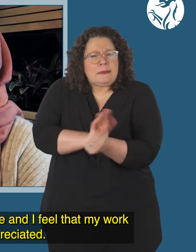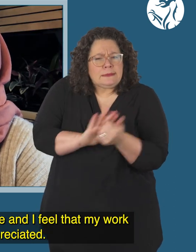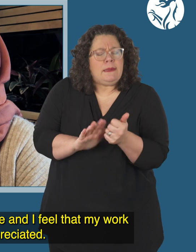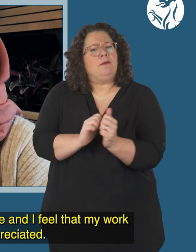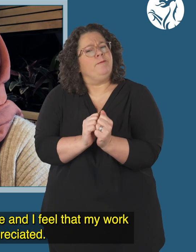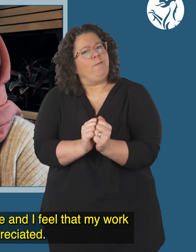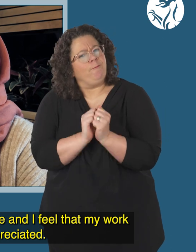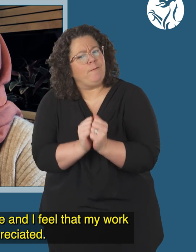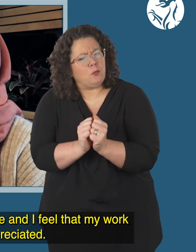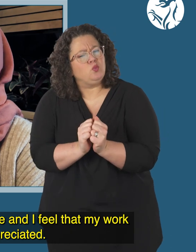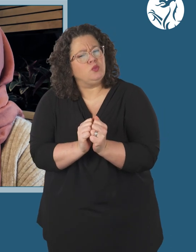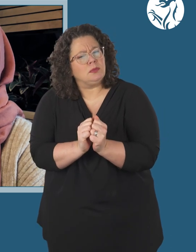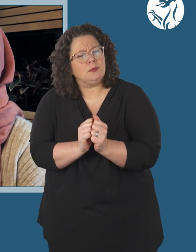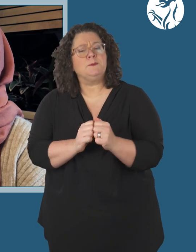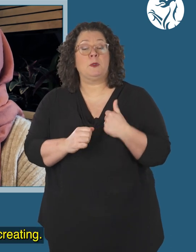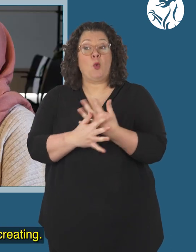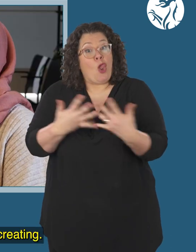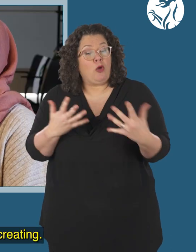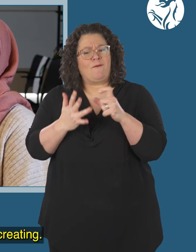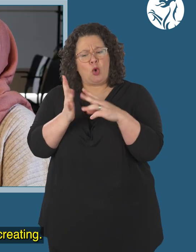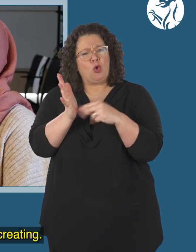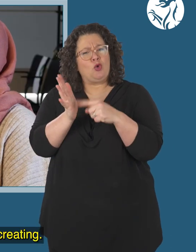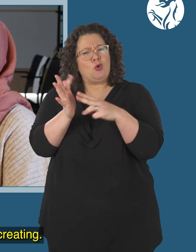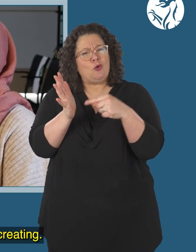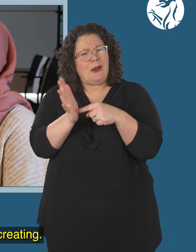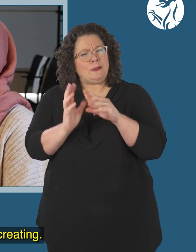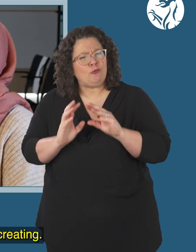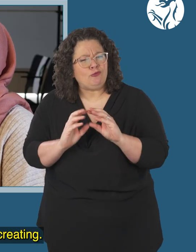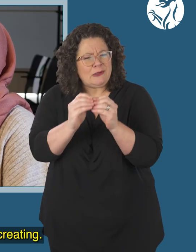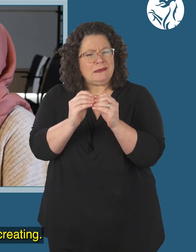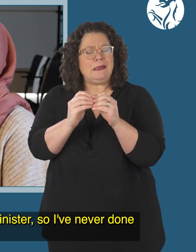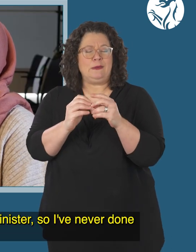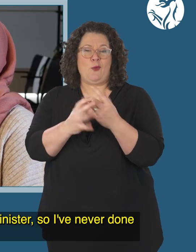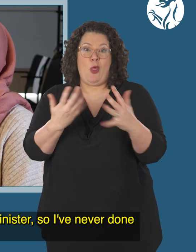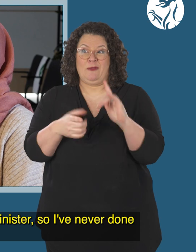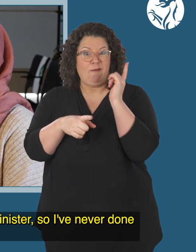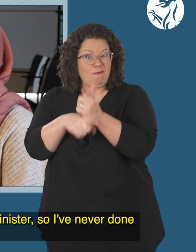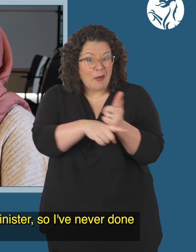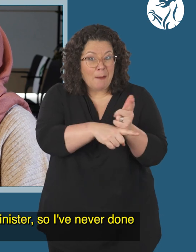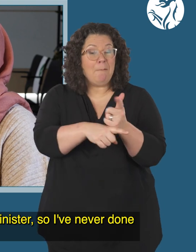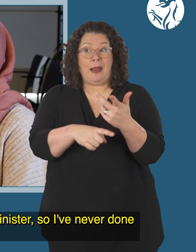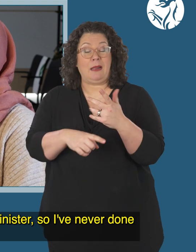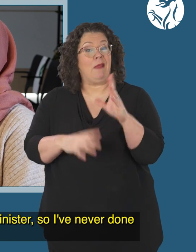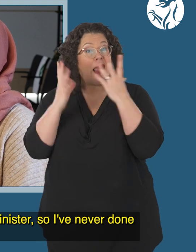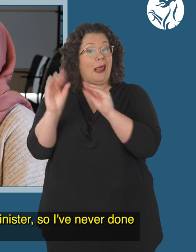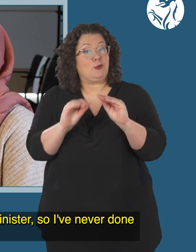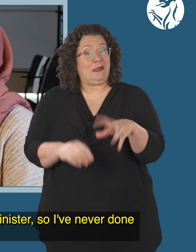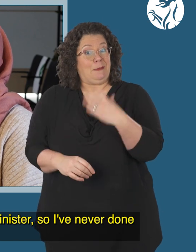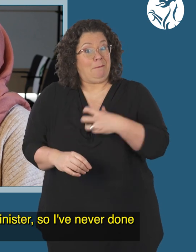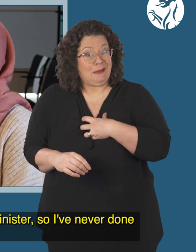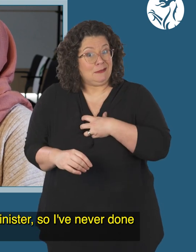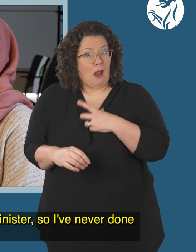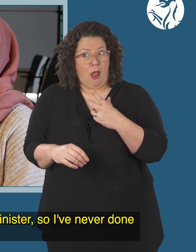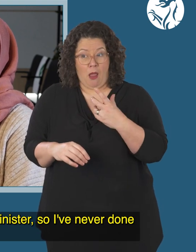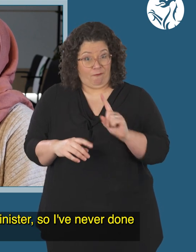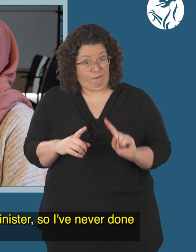work and my skills are appreciated i do a lot of content creating i do a lot of filming of the education minister